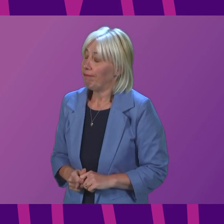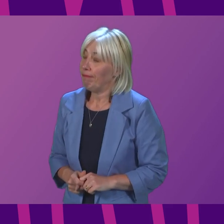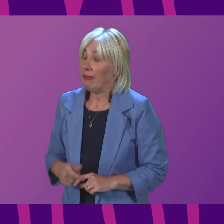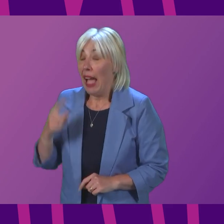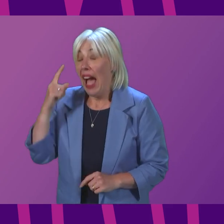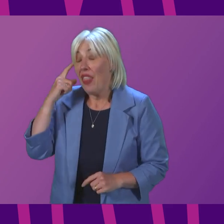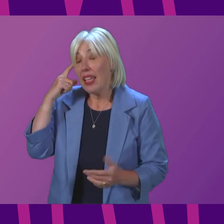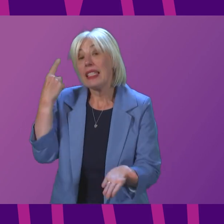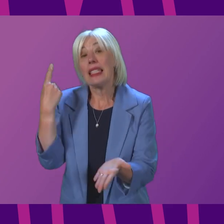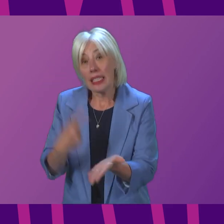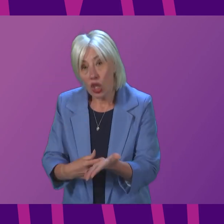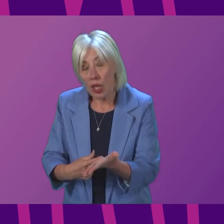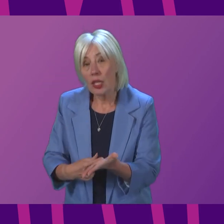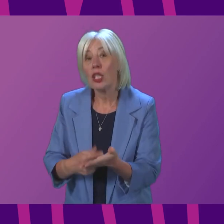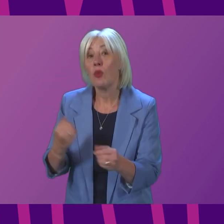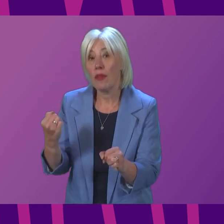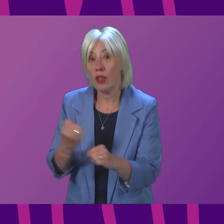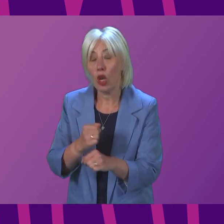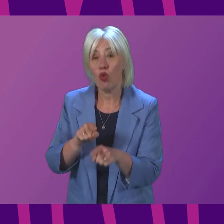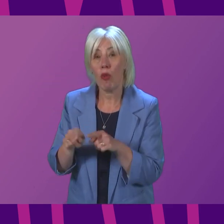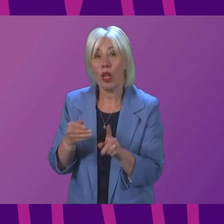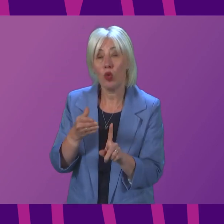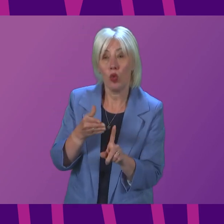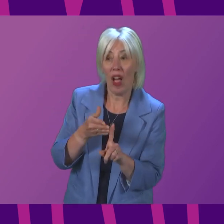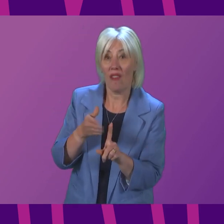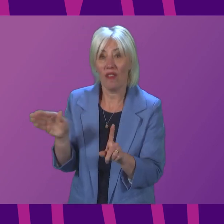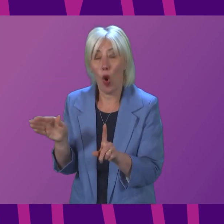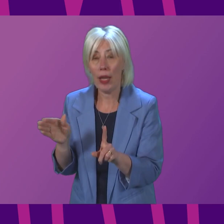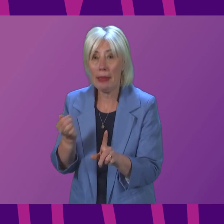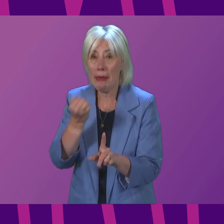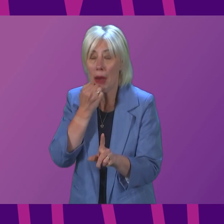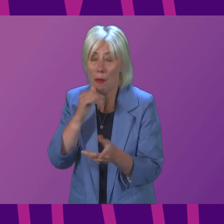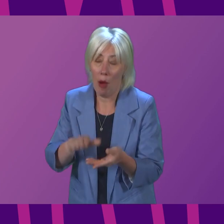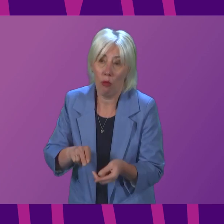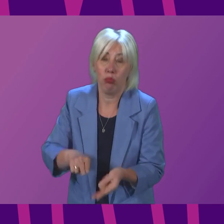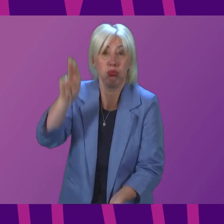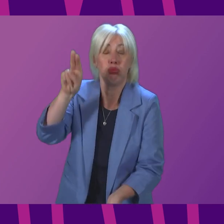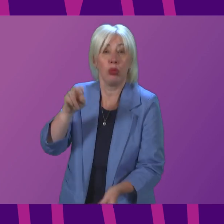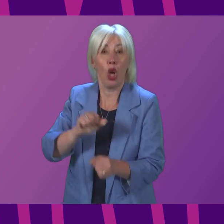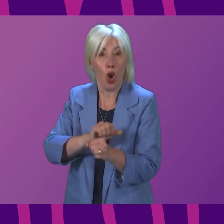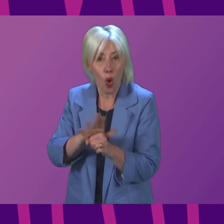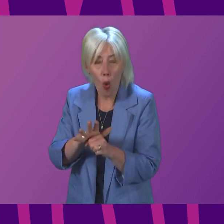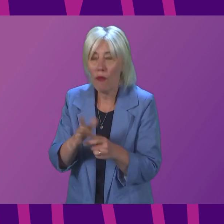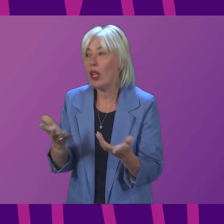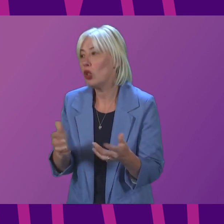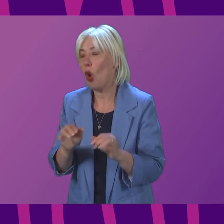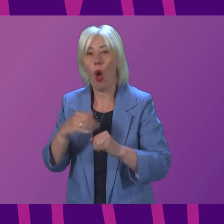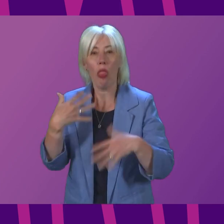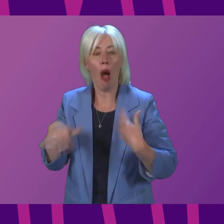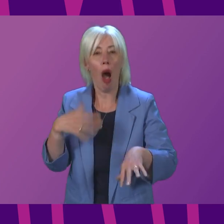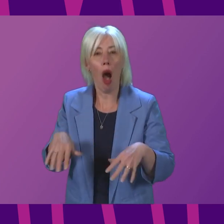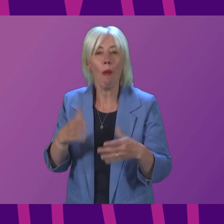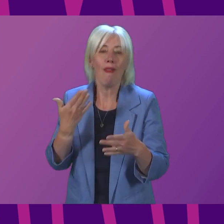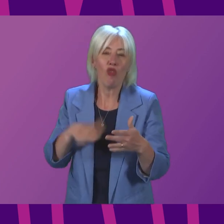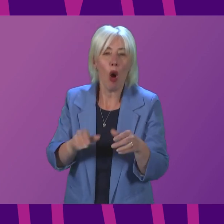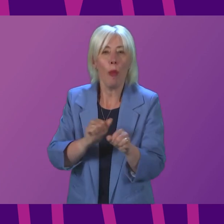taken to try to avoid Covid cases being even higher, the harm caused by Covid to be even greater than it has